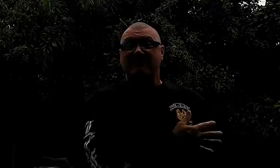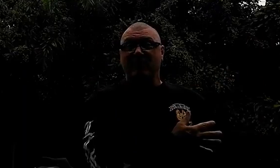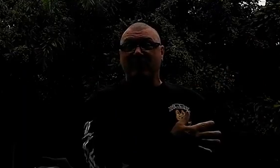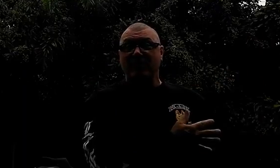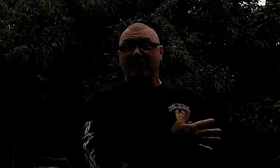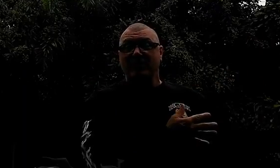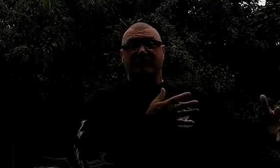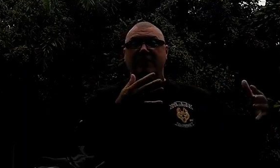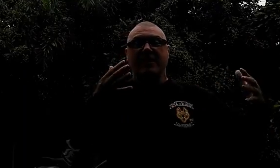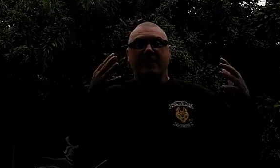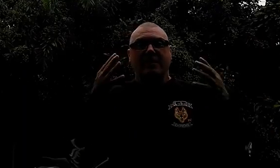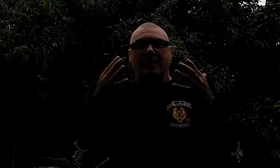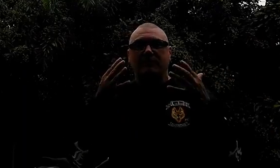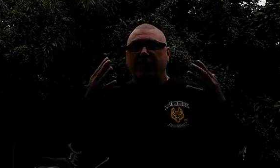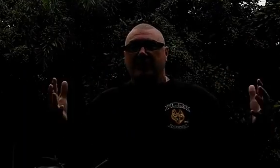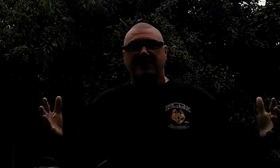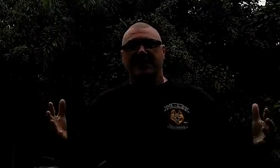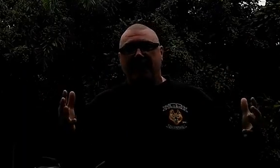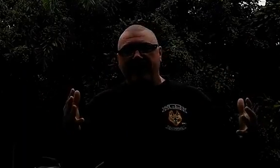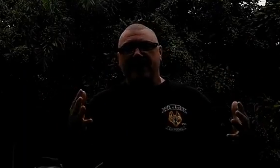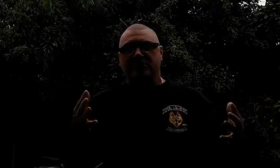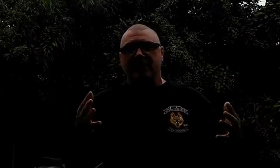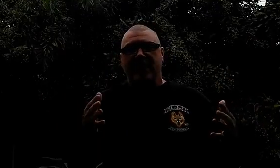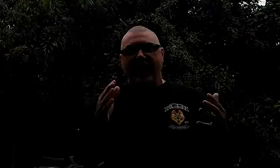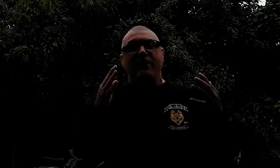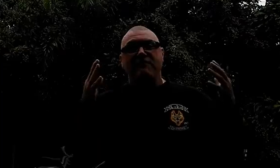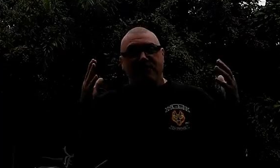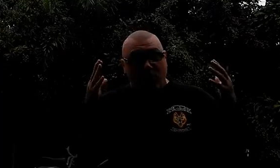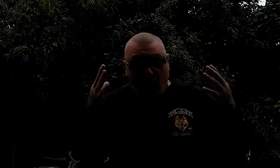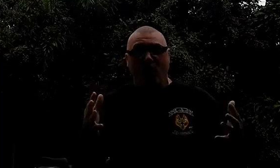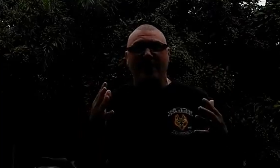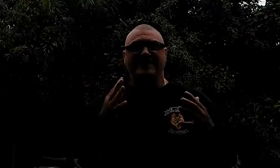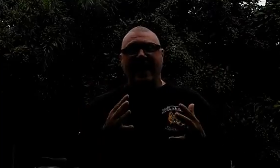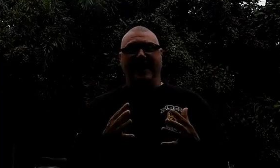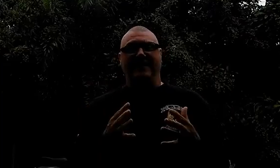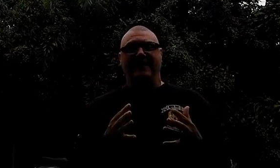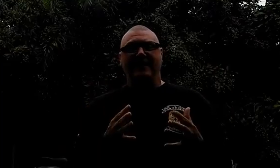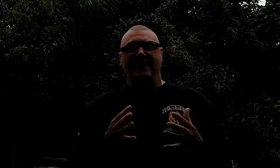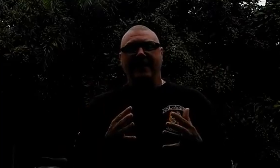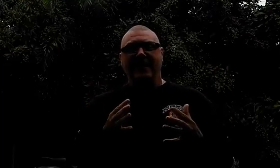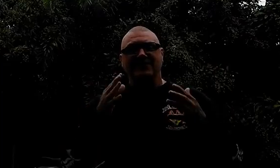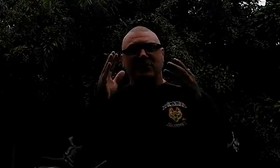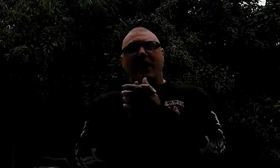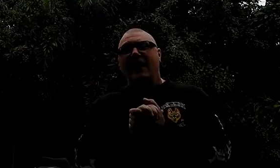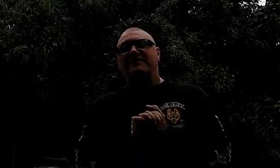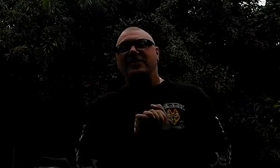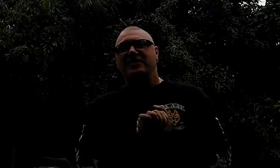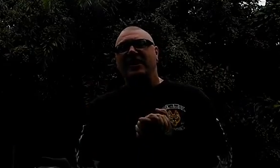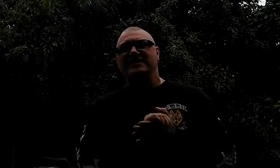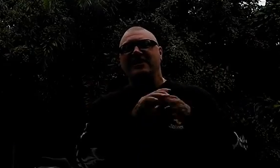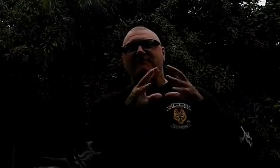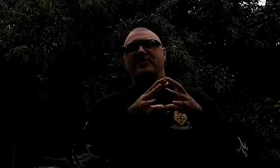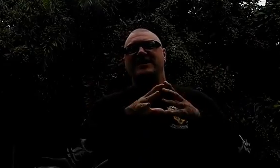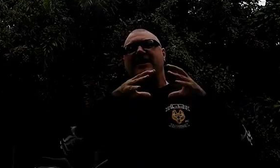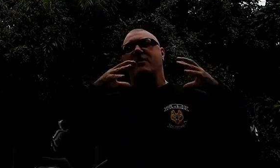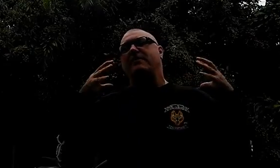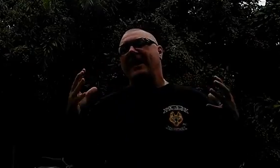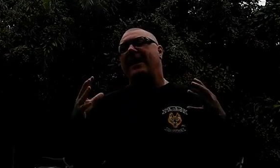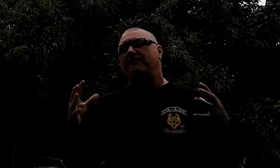before for products in the pet niche. How cool is that? So what I've done guys is I've put together a PLR